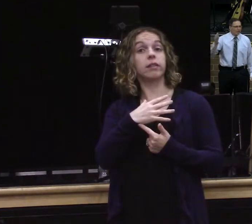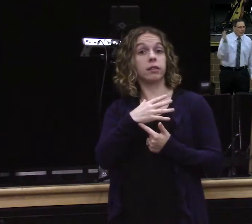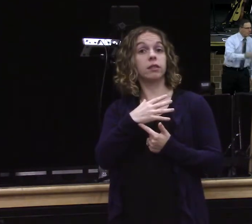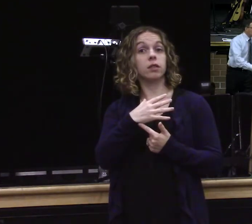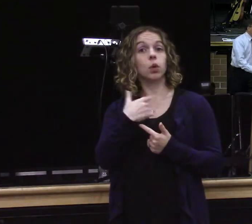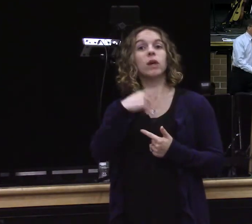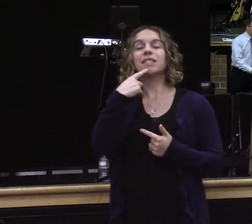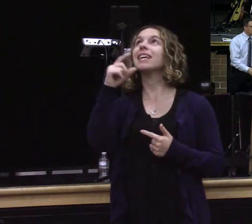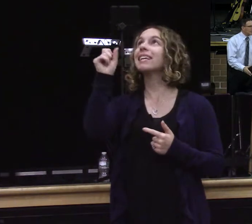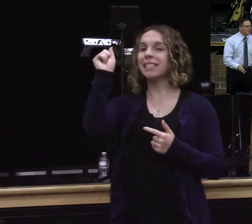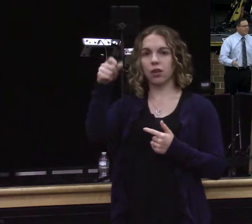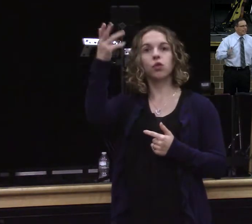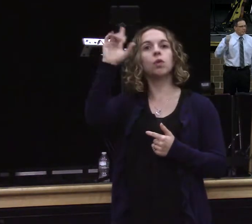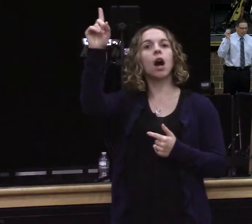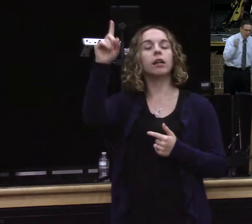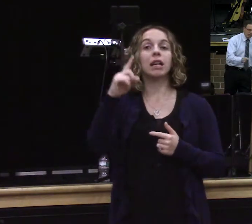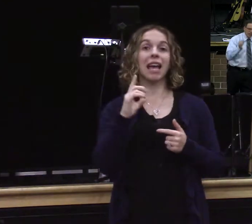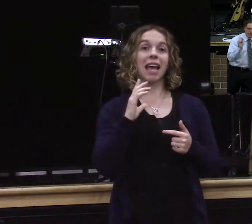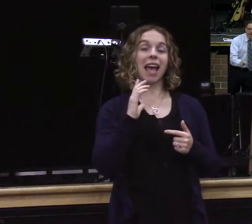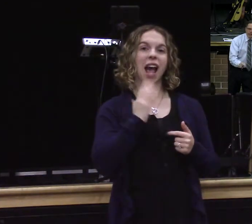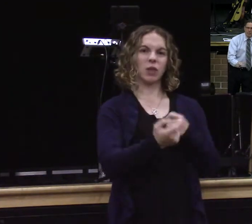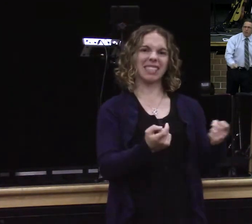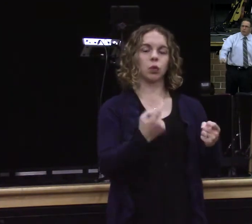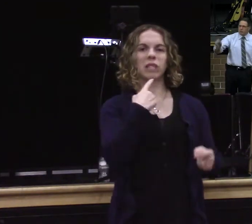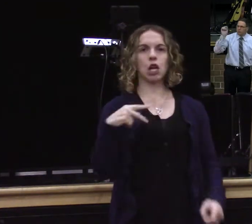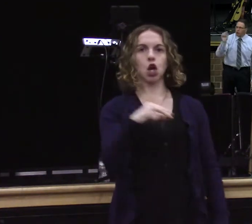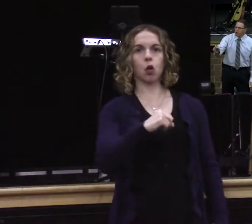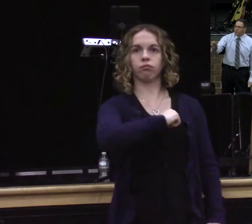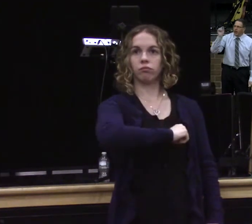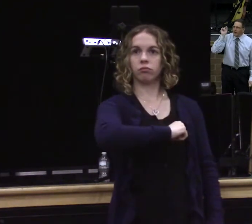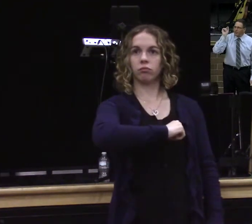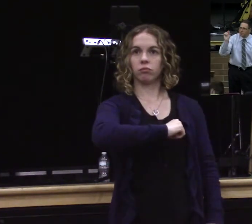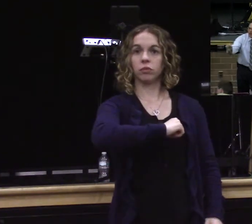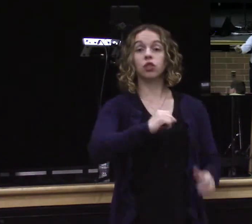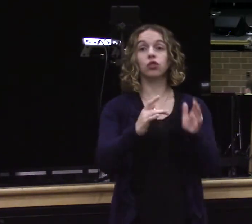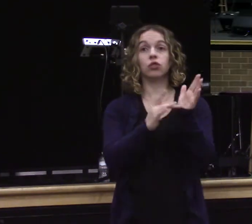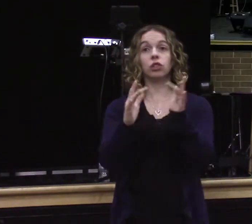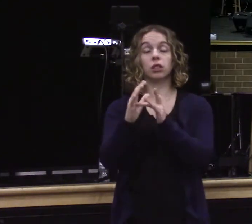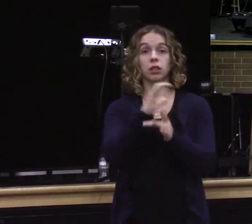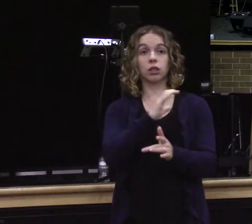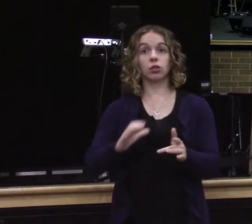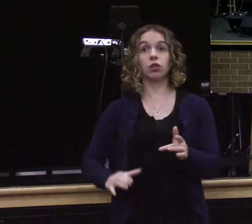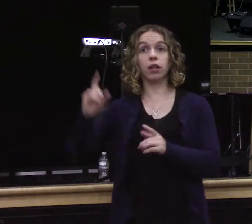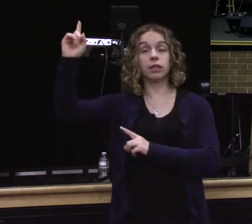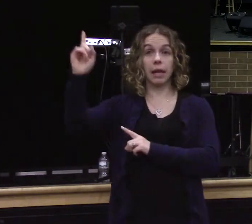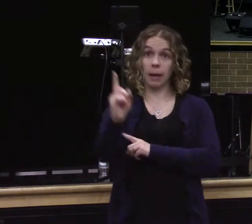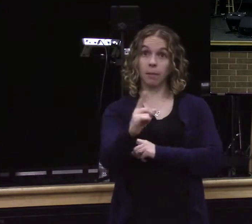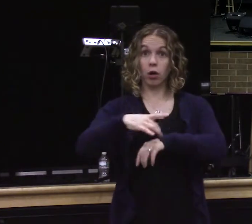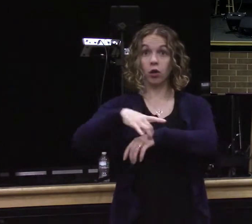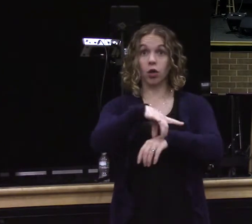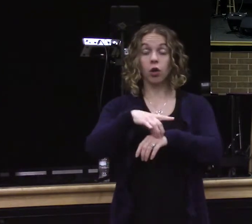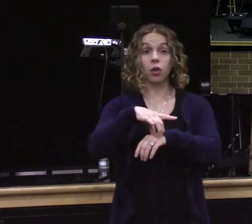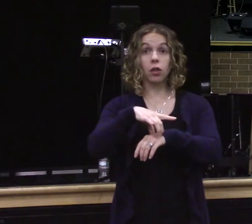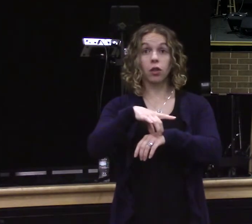and yes to righteousness. It says that Jesus came to purify himself of people that are